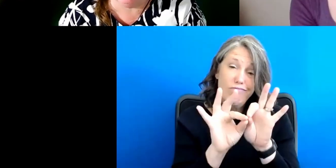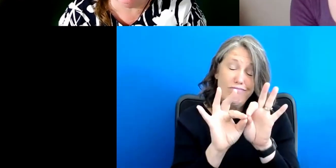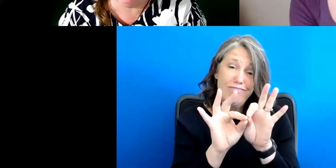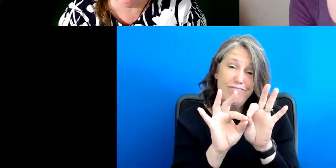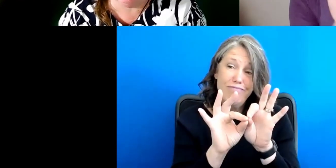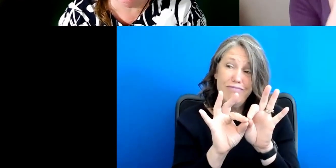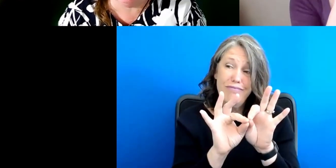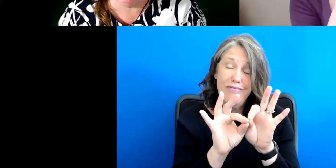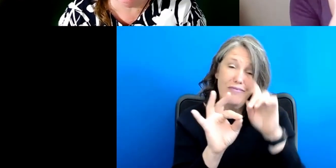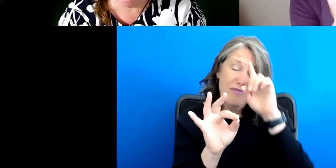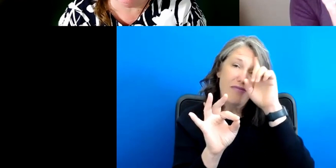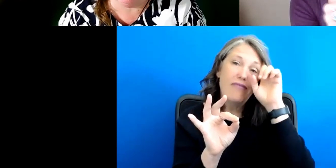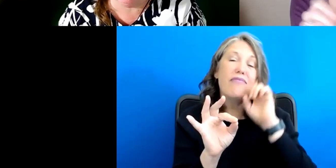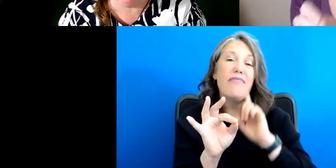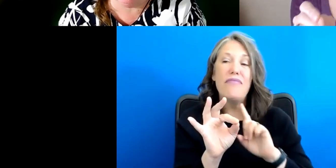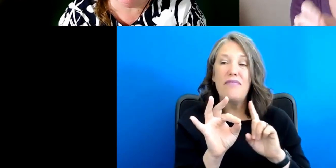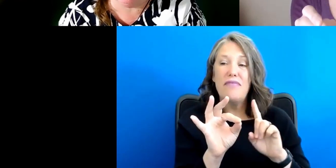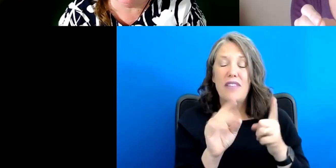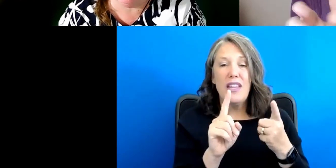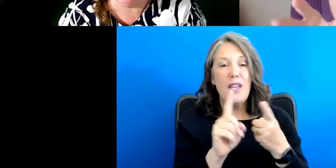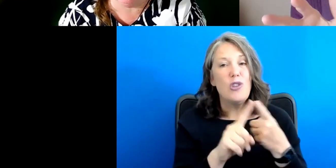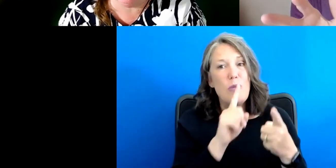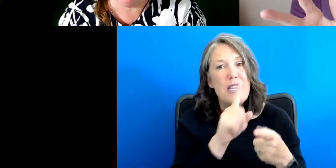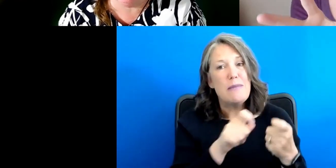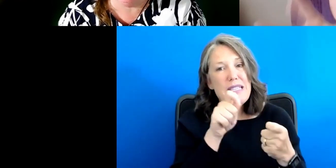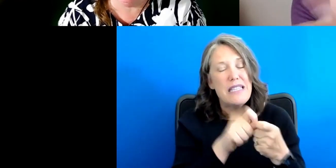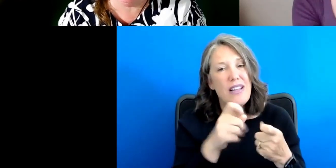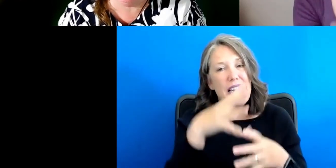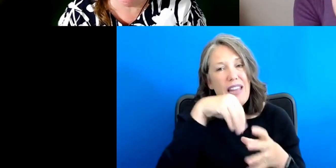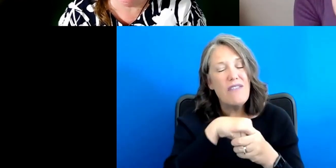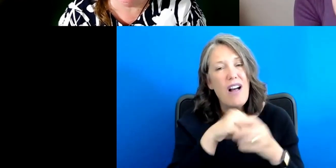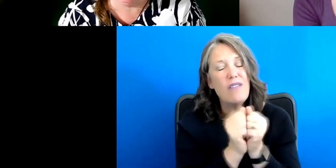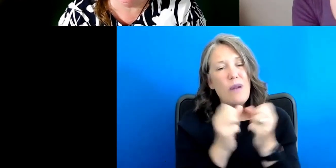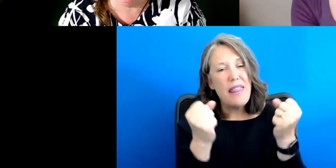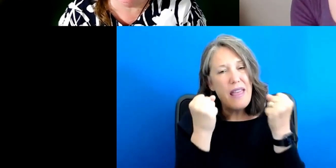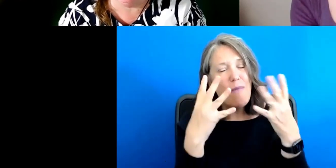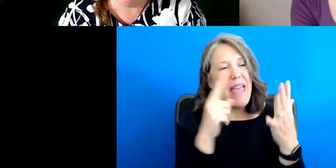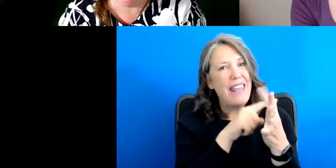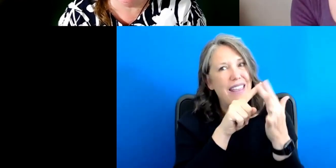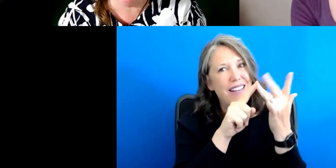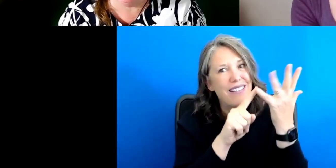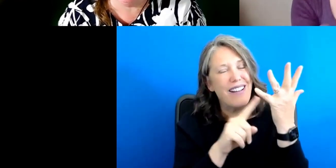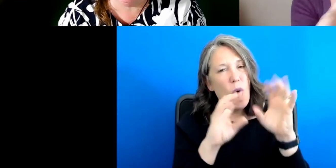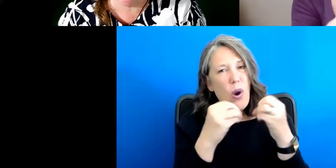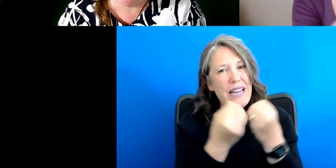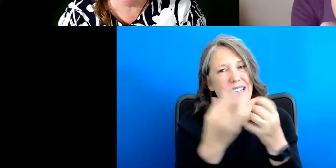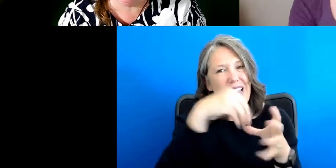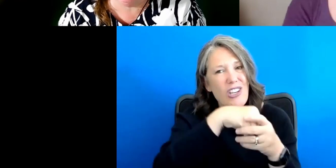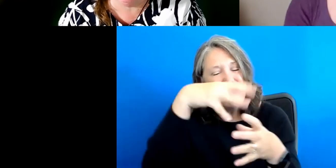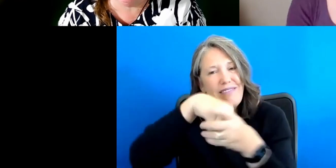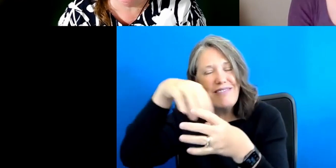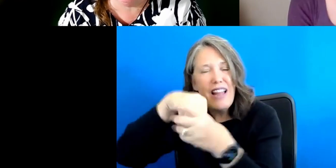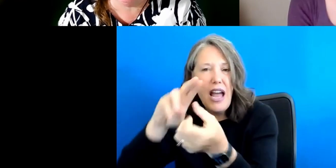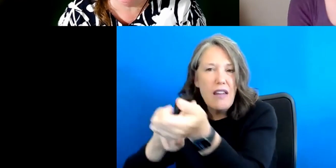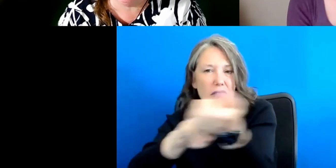specifically, um, be involved in many of those types of organizations to have a finger kind of in the